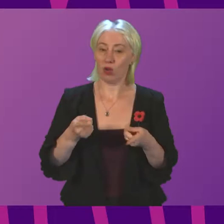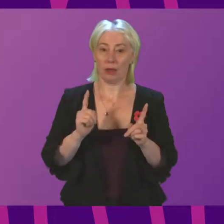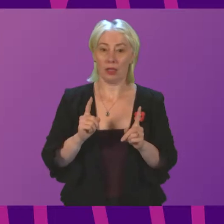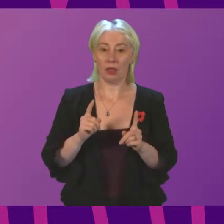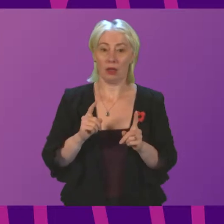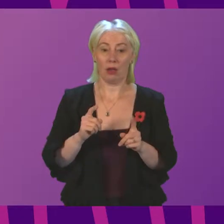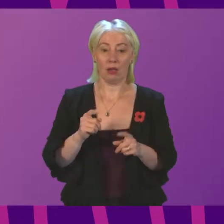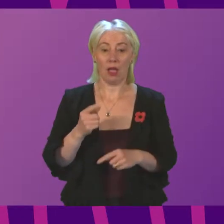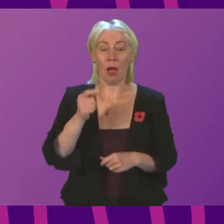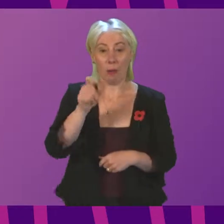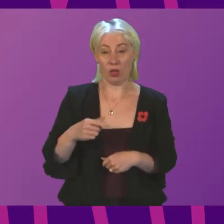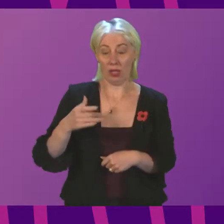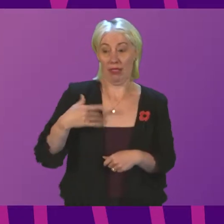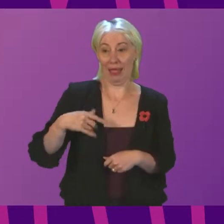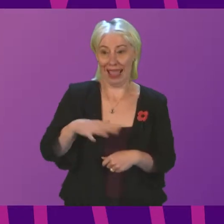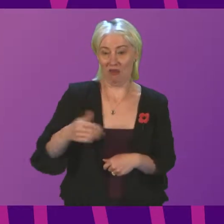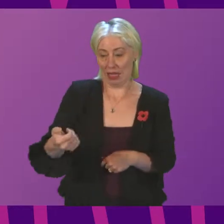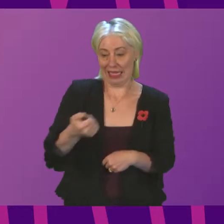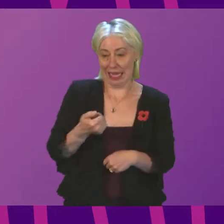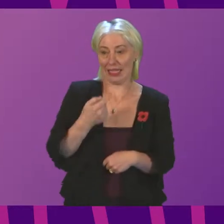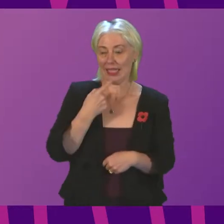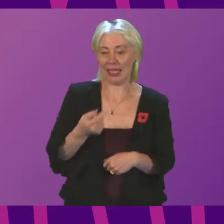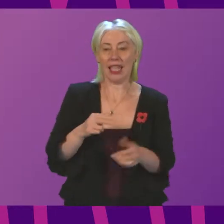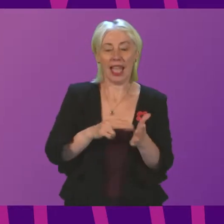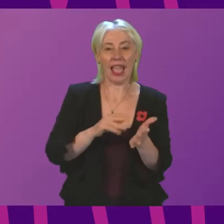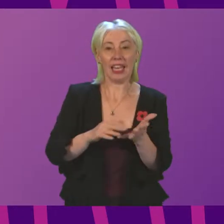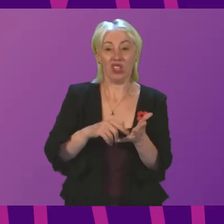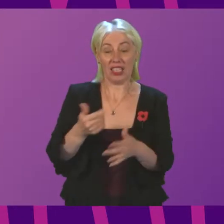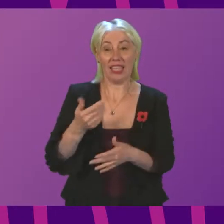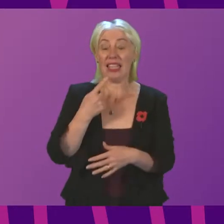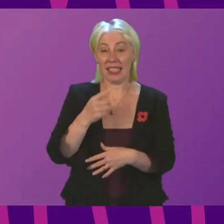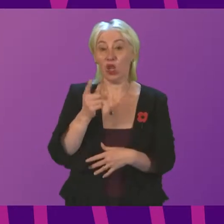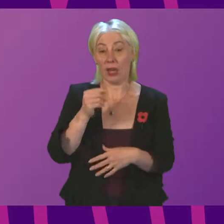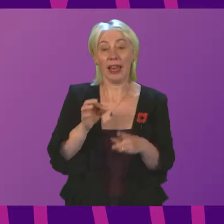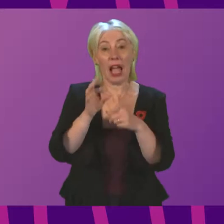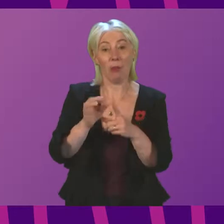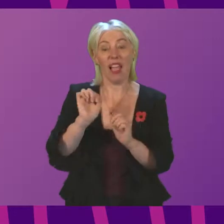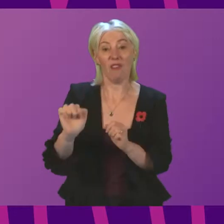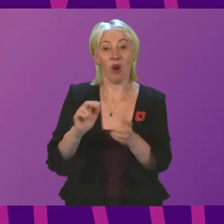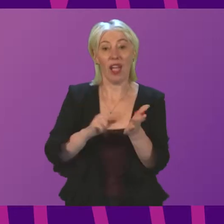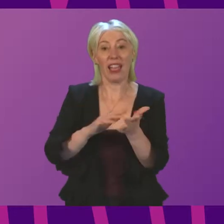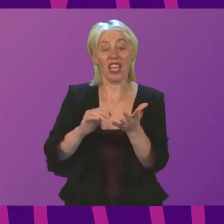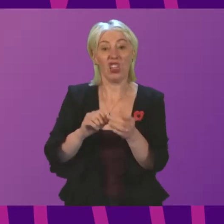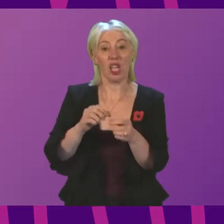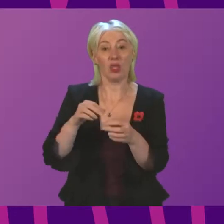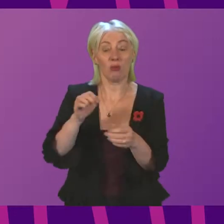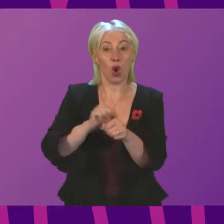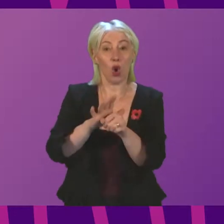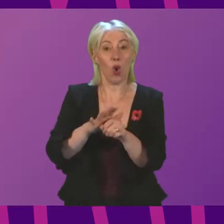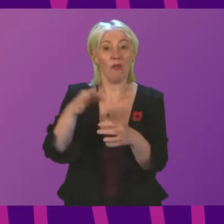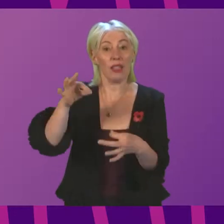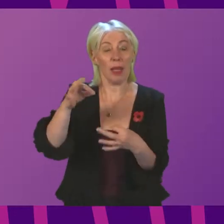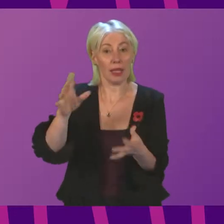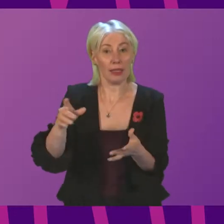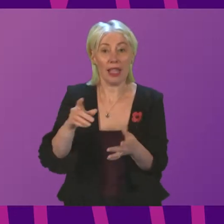received this text and I quote, NHS, you are now eligible to apply for your NHS COVID pass. Failure to apply may